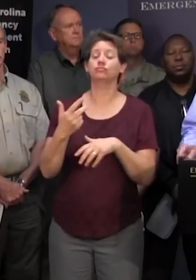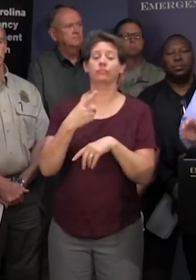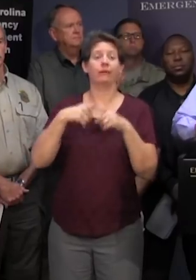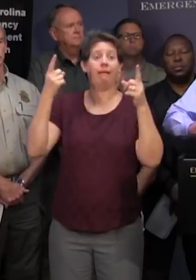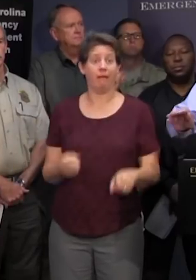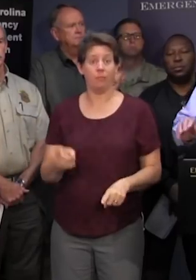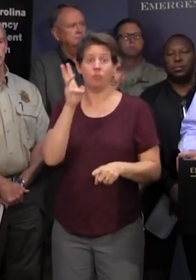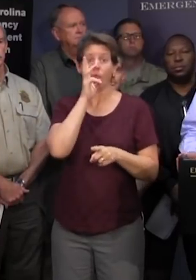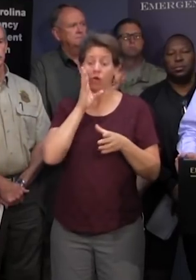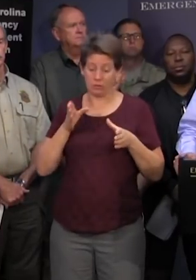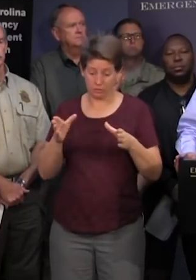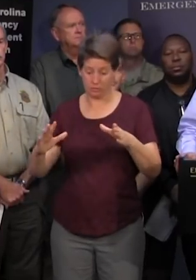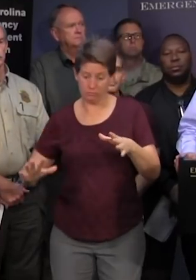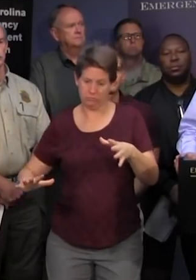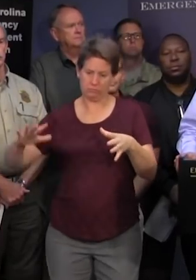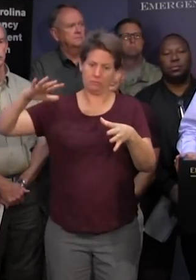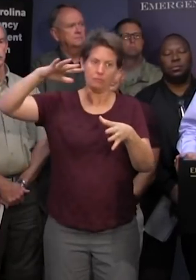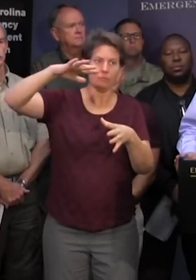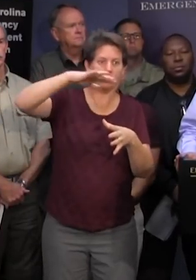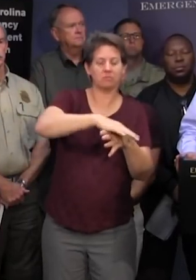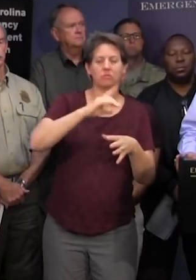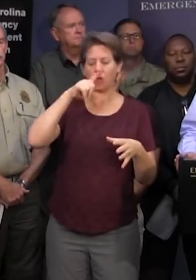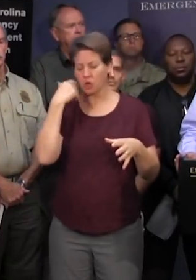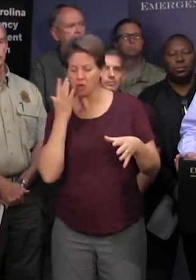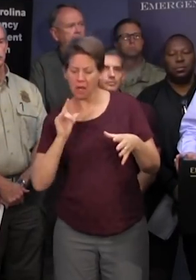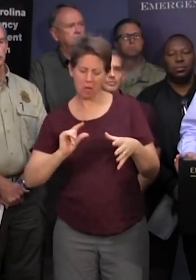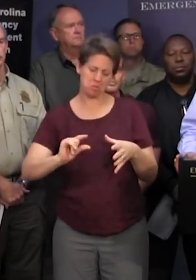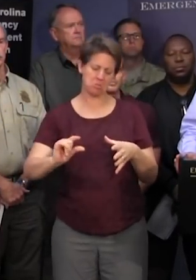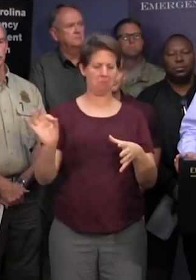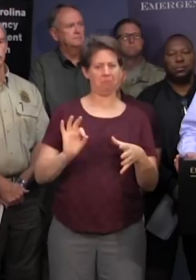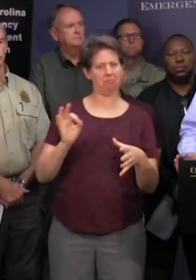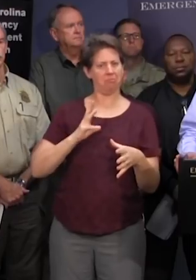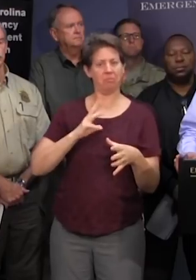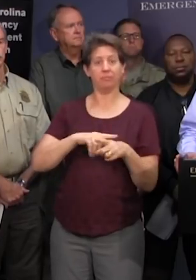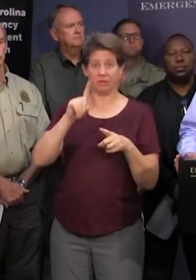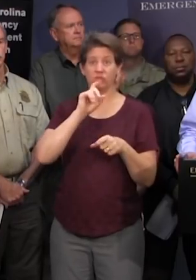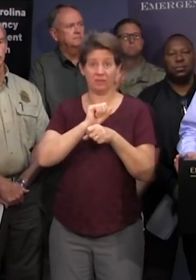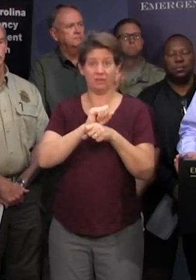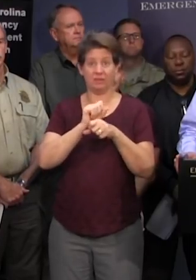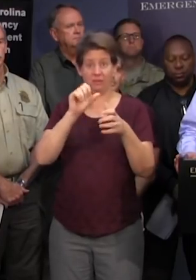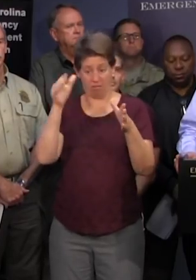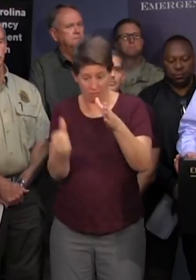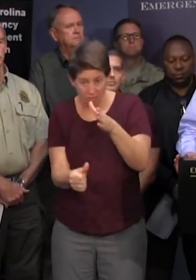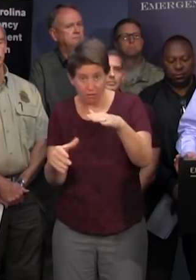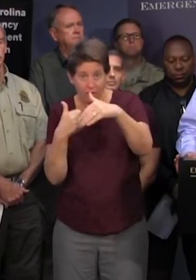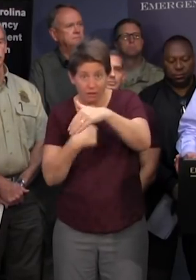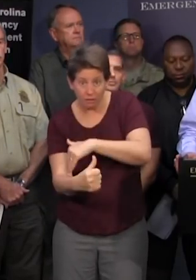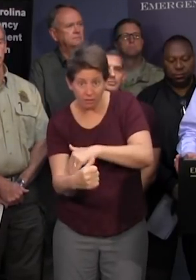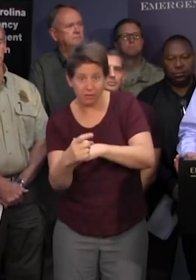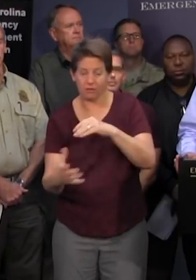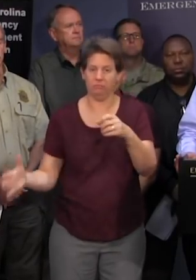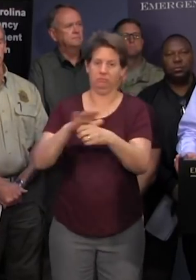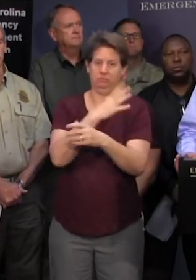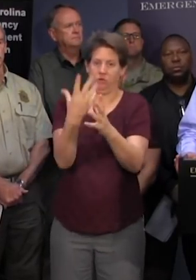the road and it looks like it's about an inch or so over the over the road but in fact it's washed out a part of that road and so